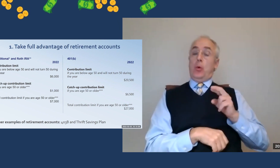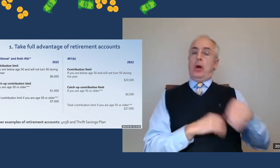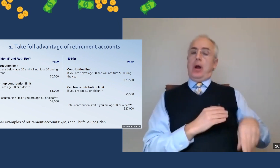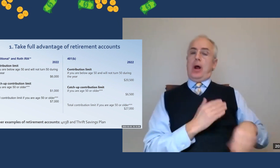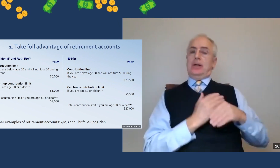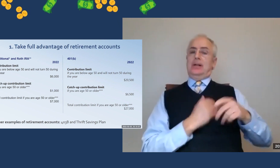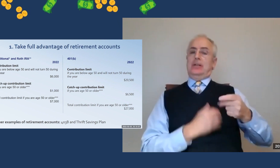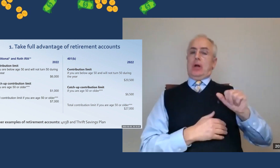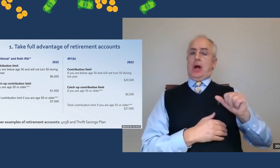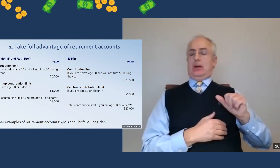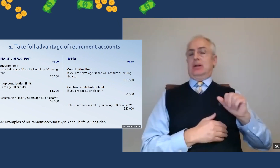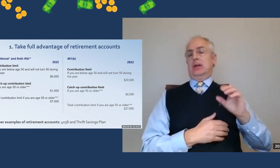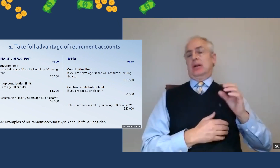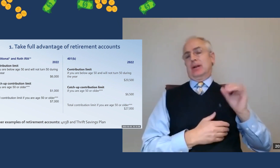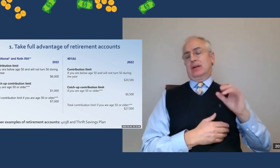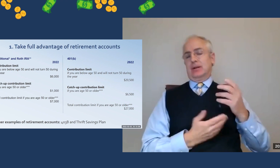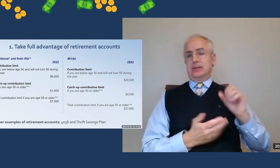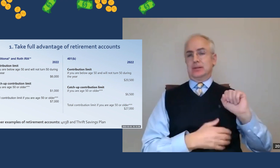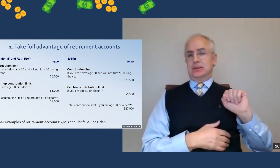employer independently based.